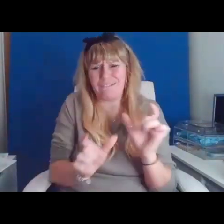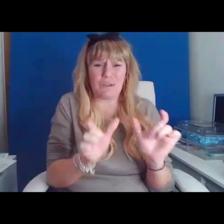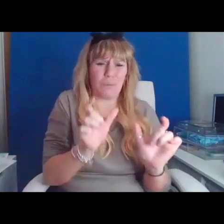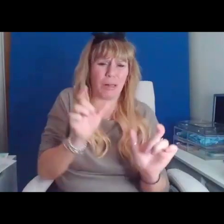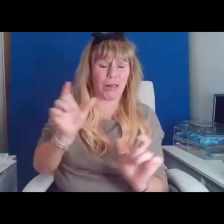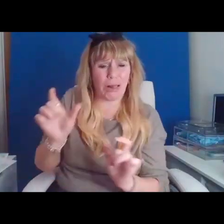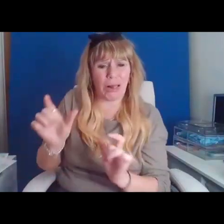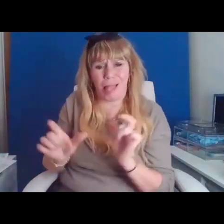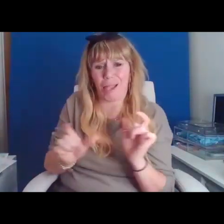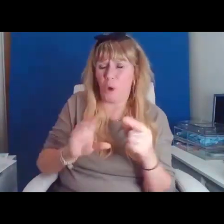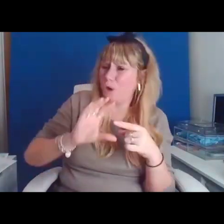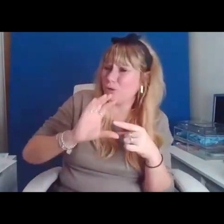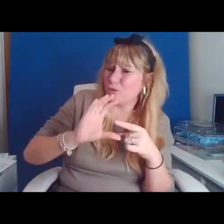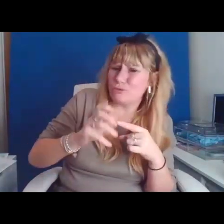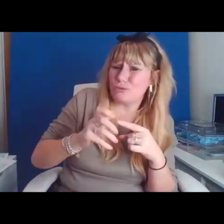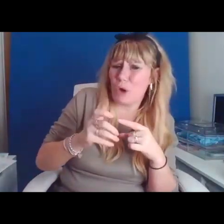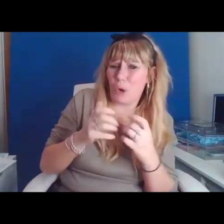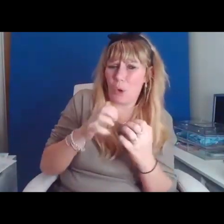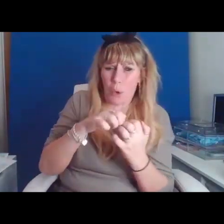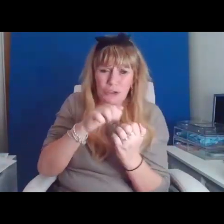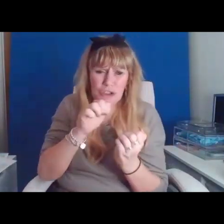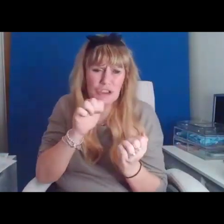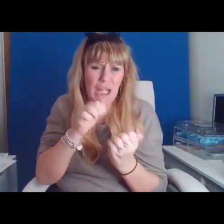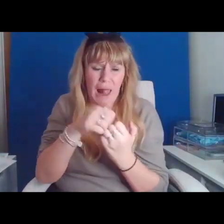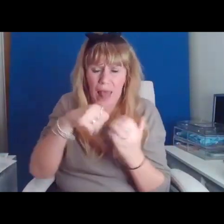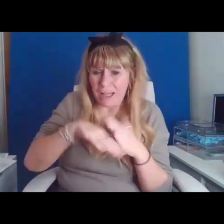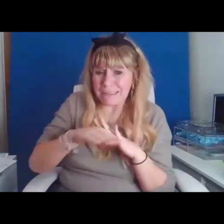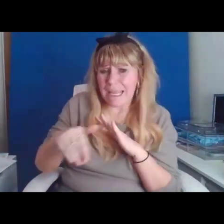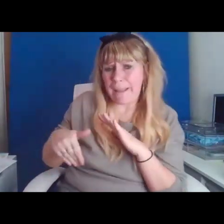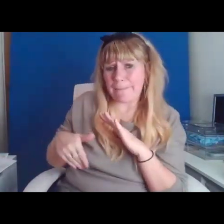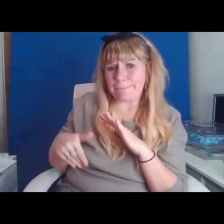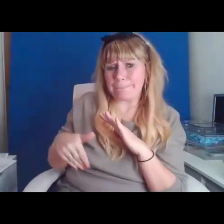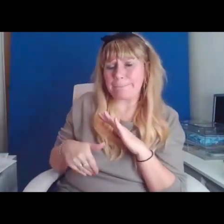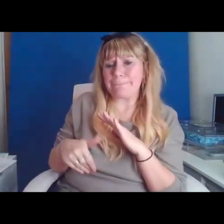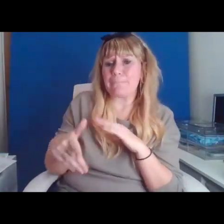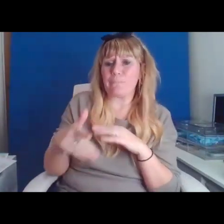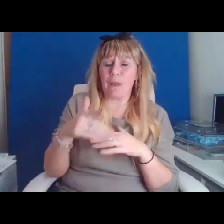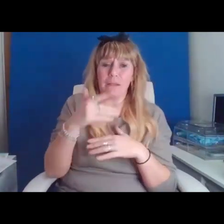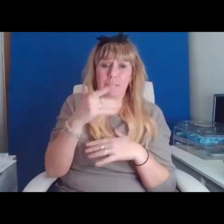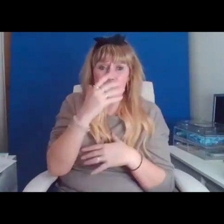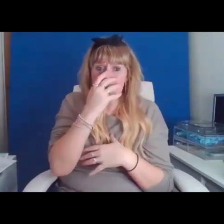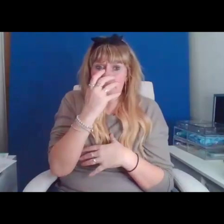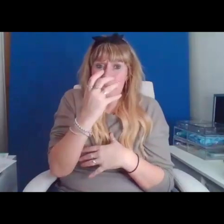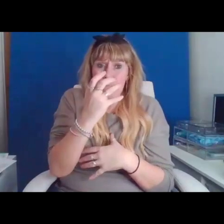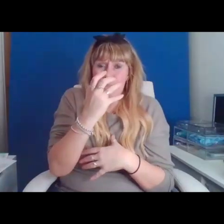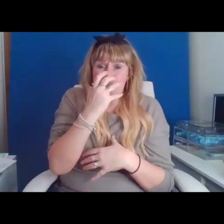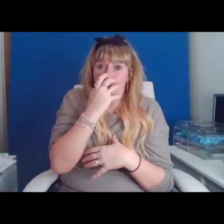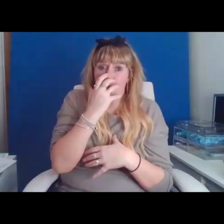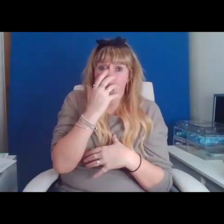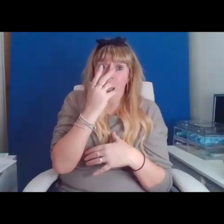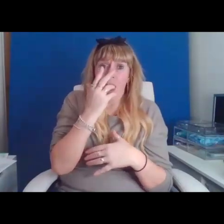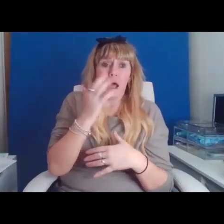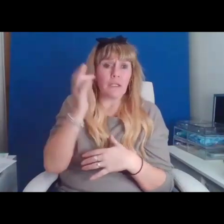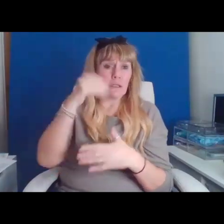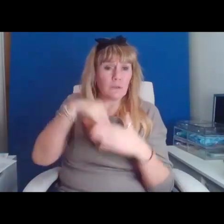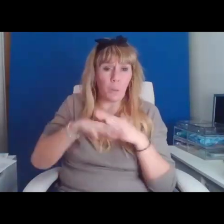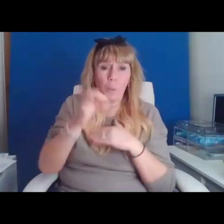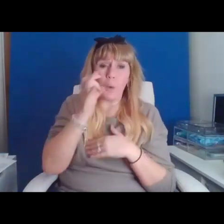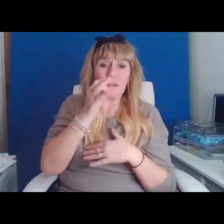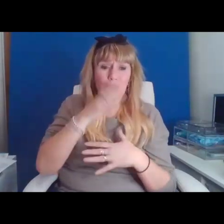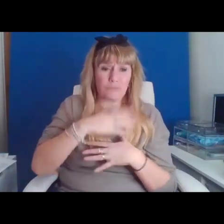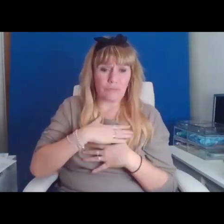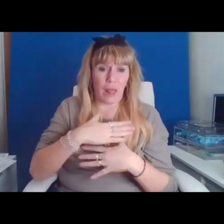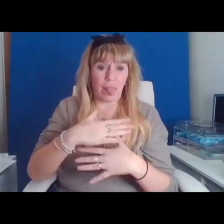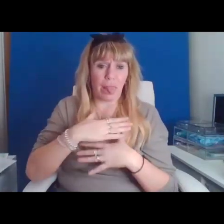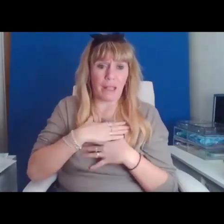shaped rock under hip, air mask providing underwater breath until you give up and start the uphill climb back